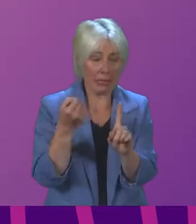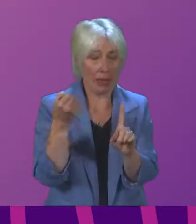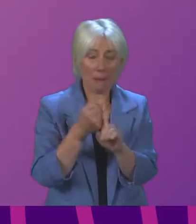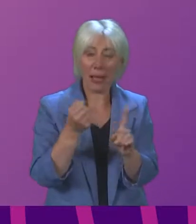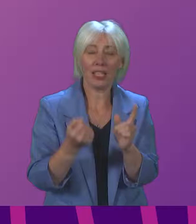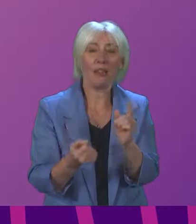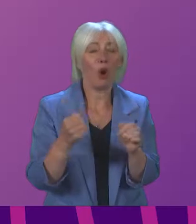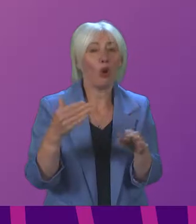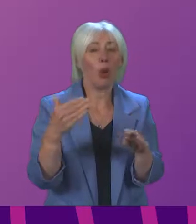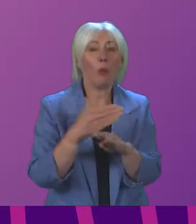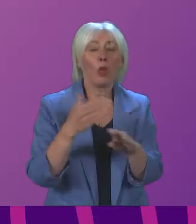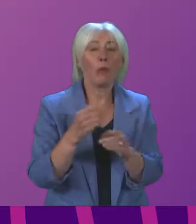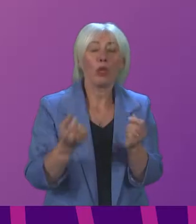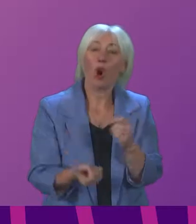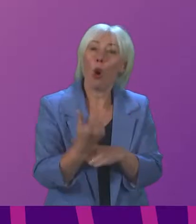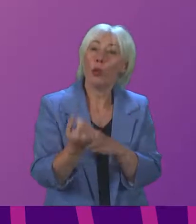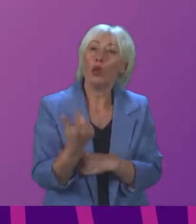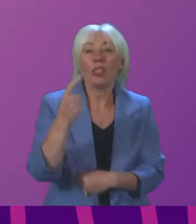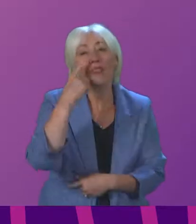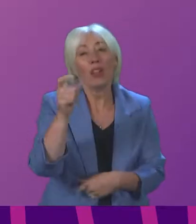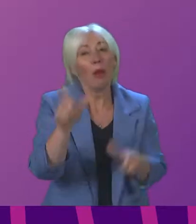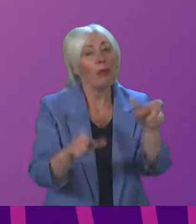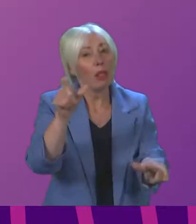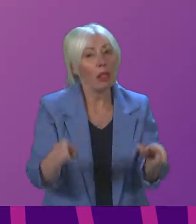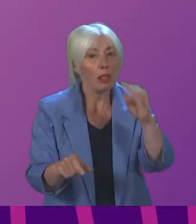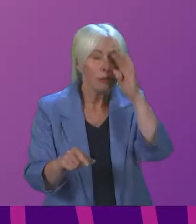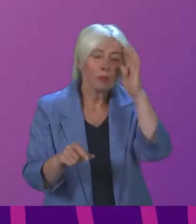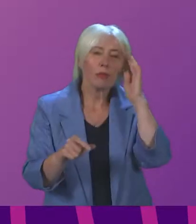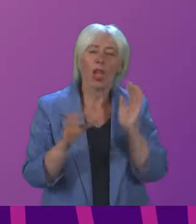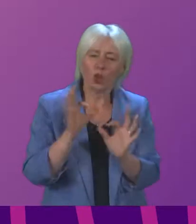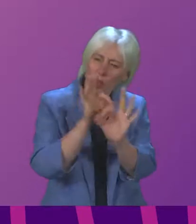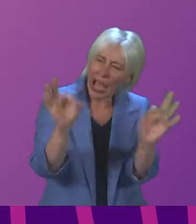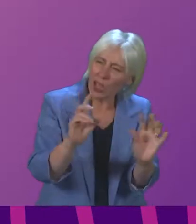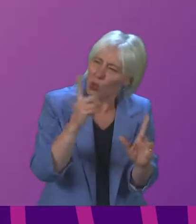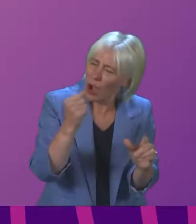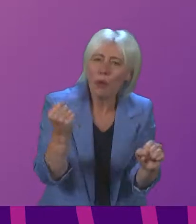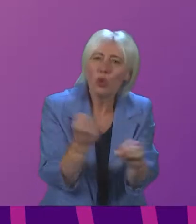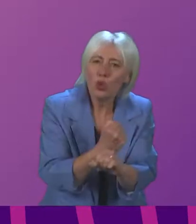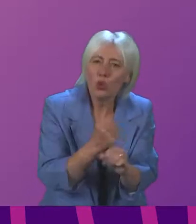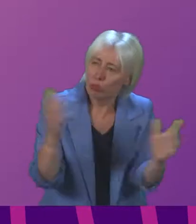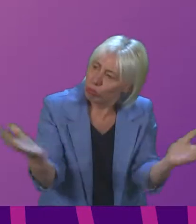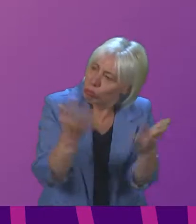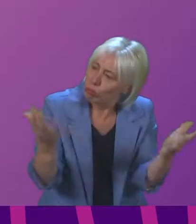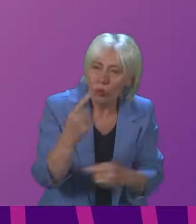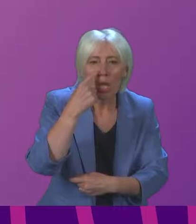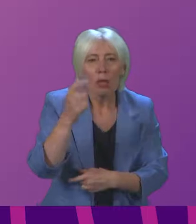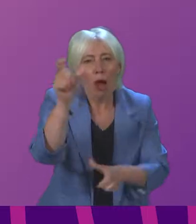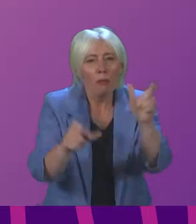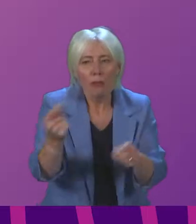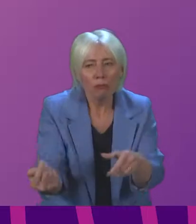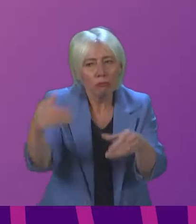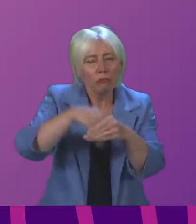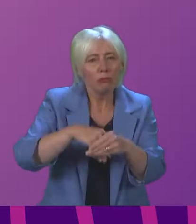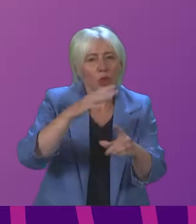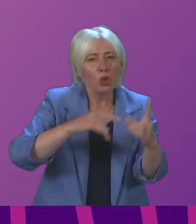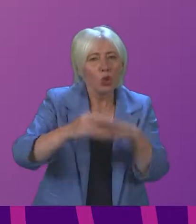employment opportunities, specifically for younger people. And we asked what can be done to encourage more young people to consider a career in